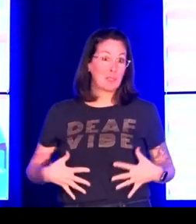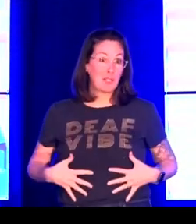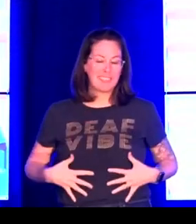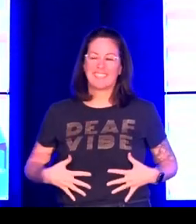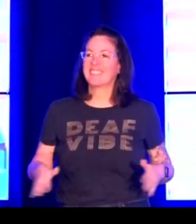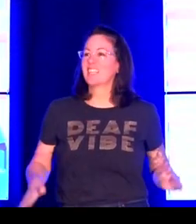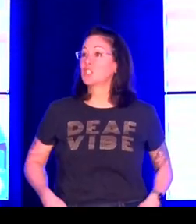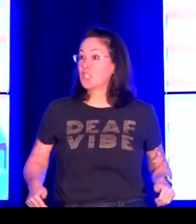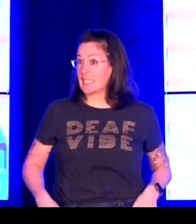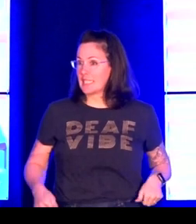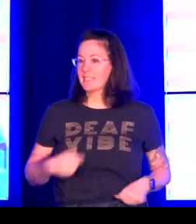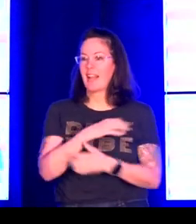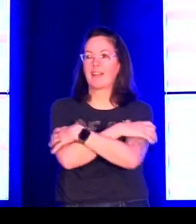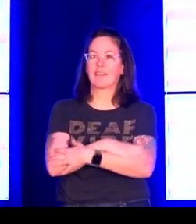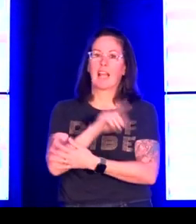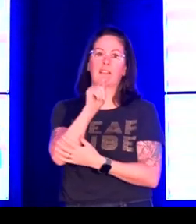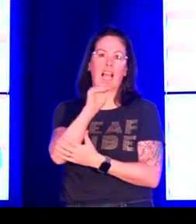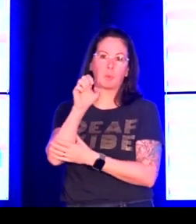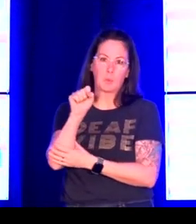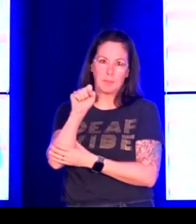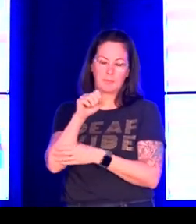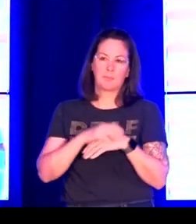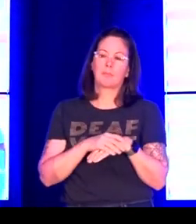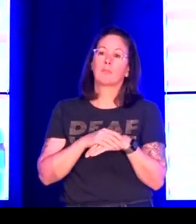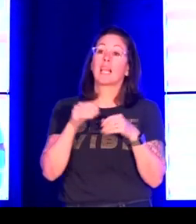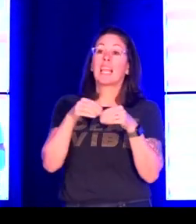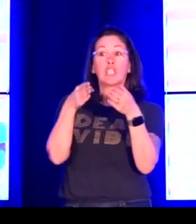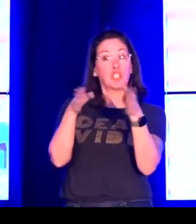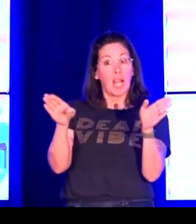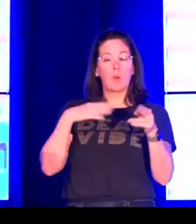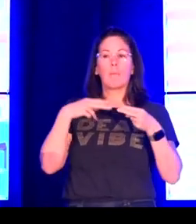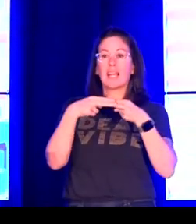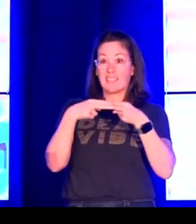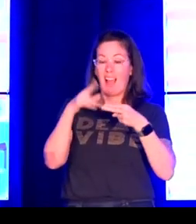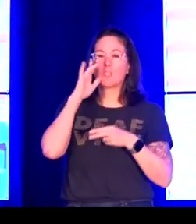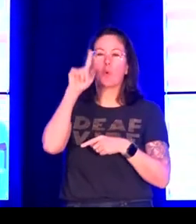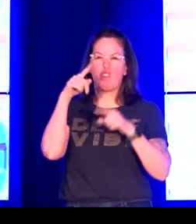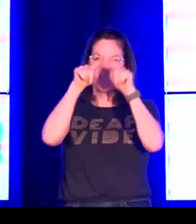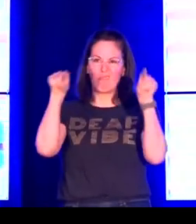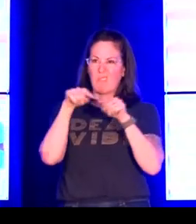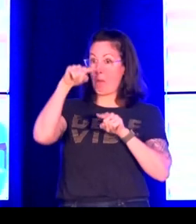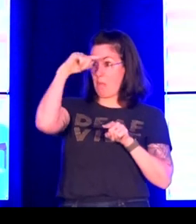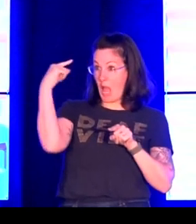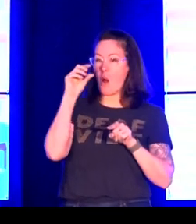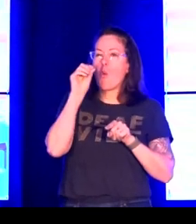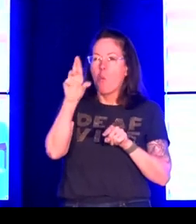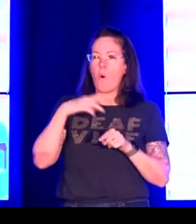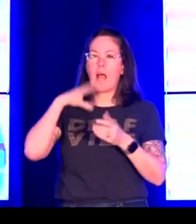I am a white woman with brown hair, wearing glasses, and a deaf-vibe T-shirt and jeans.